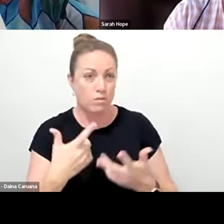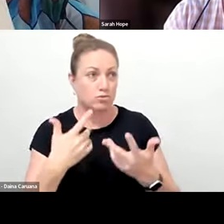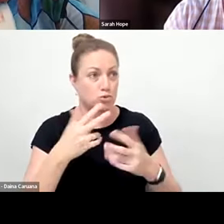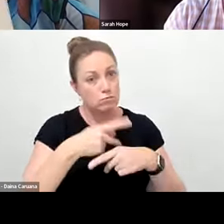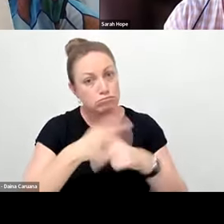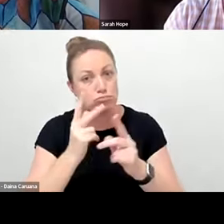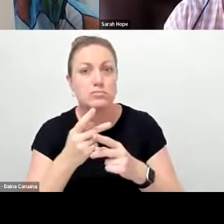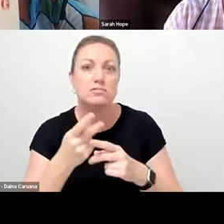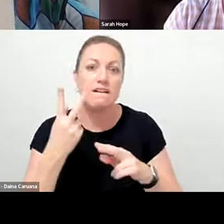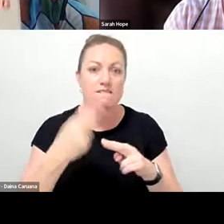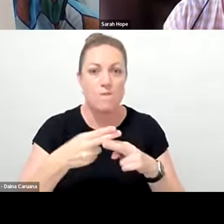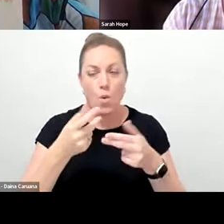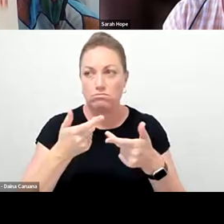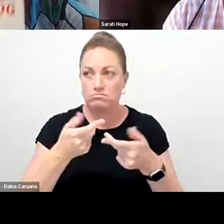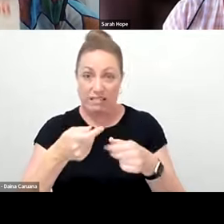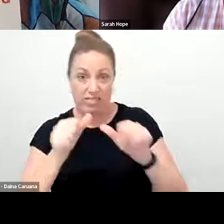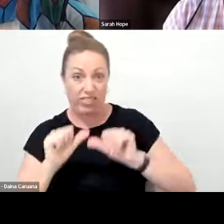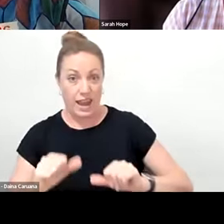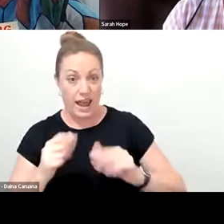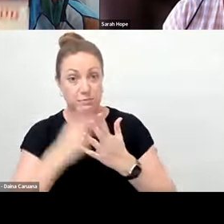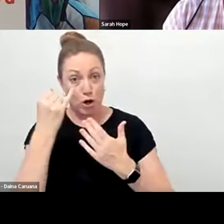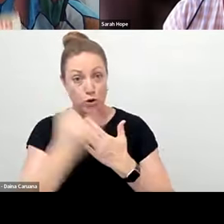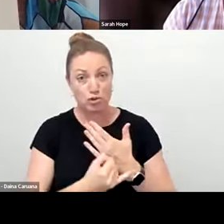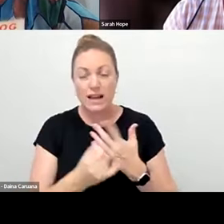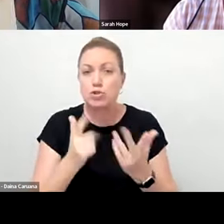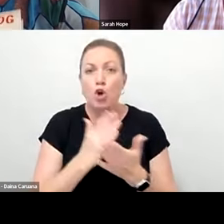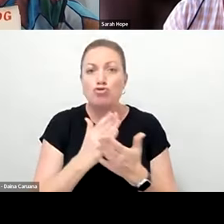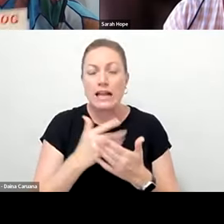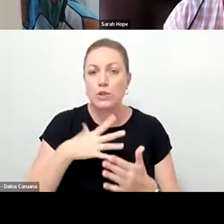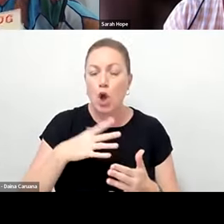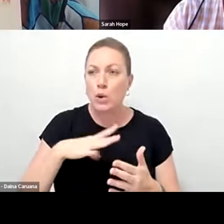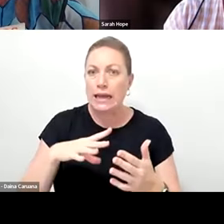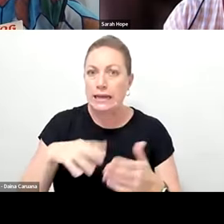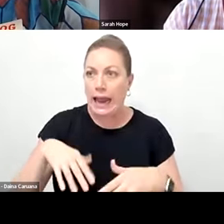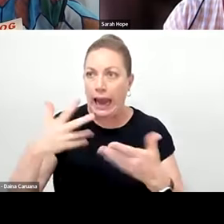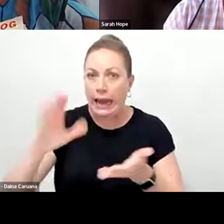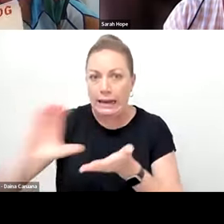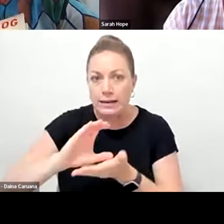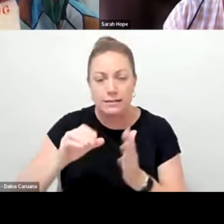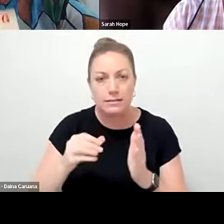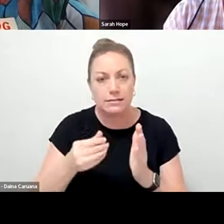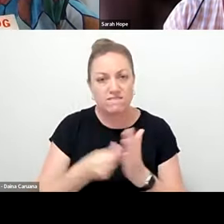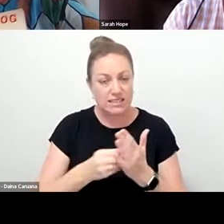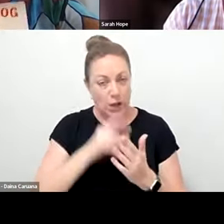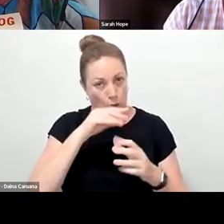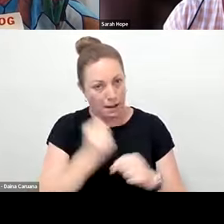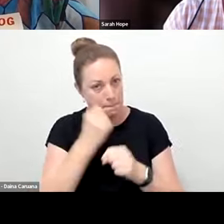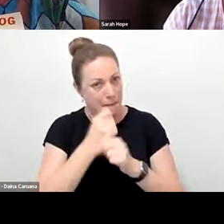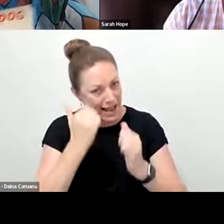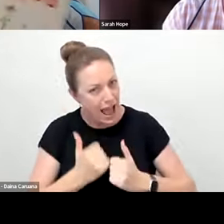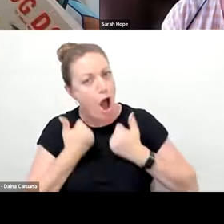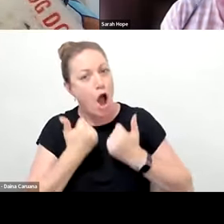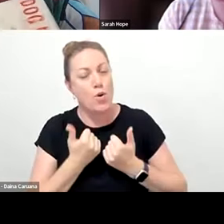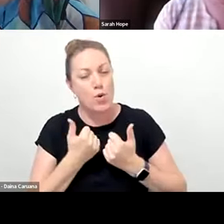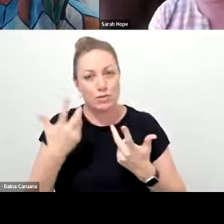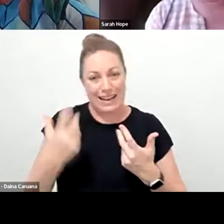hopefully we actually don't have to go to any funding source and we can start generating our own income. And that's what true sustainability